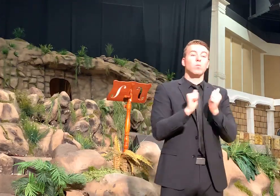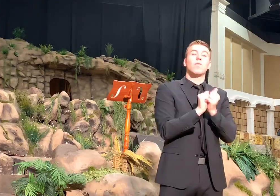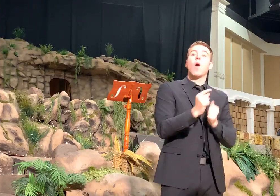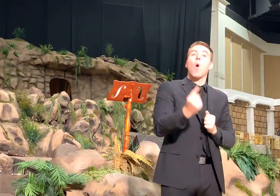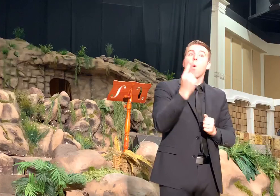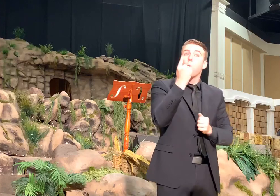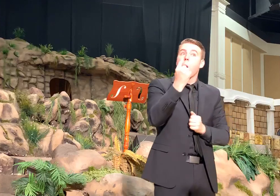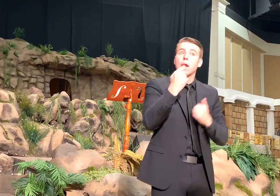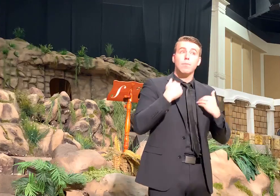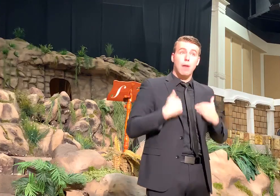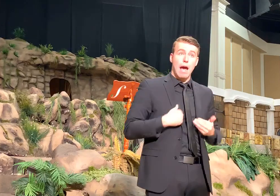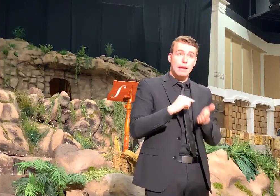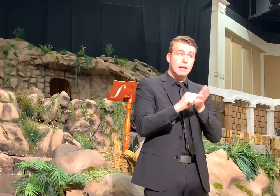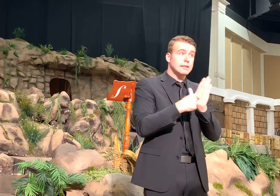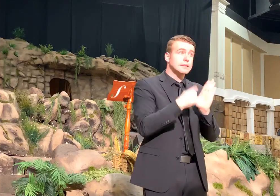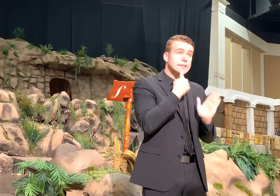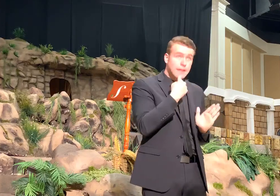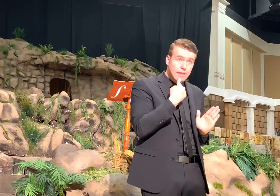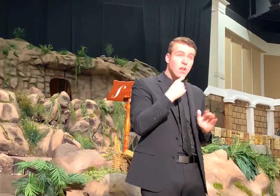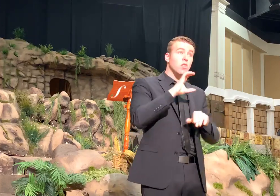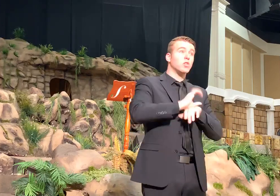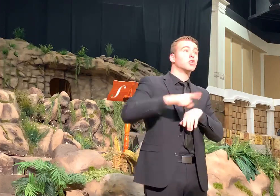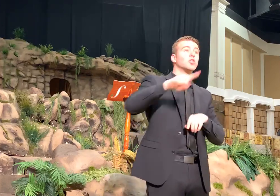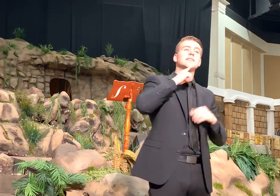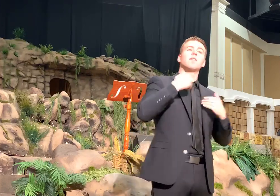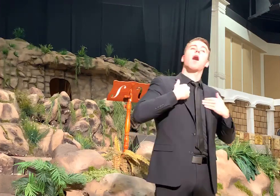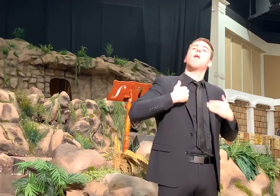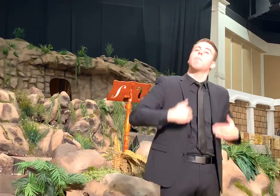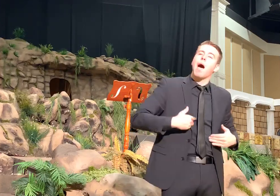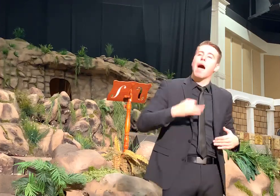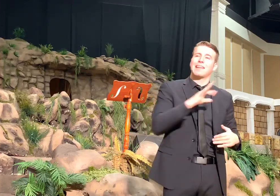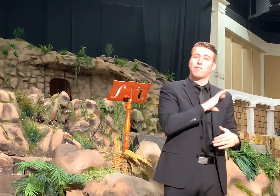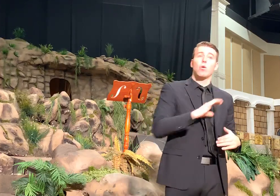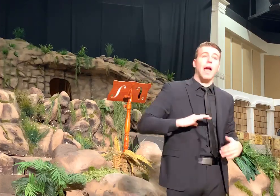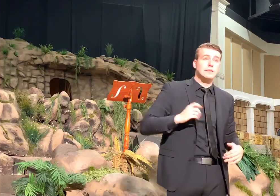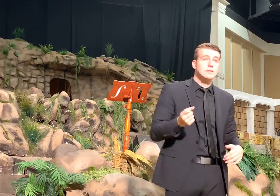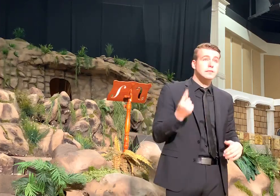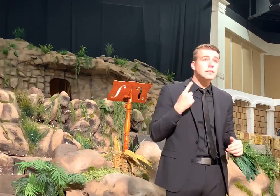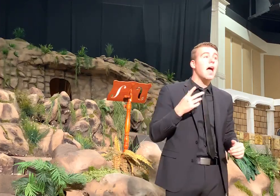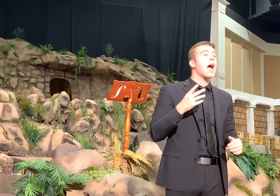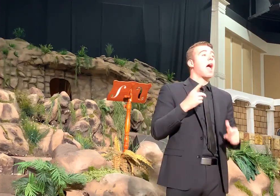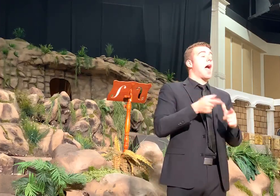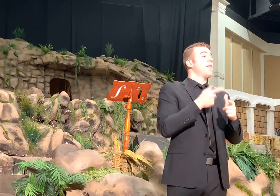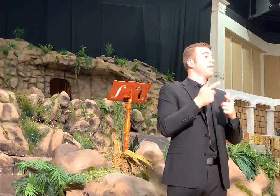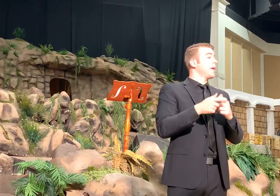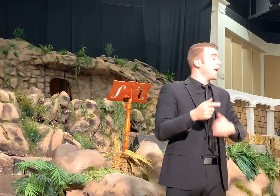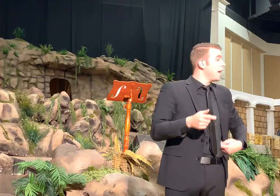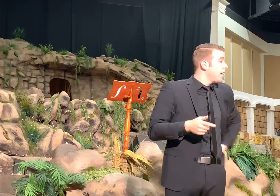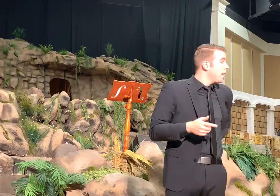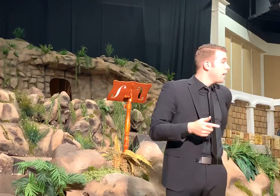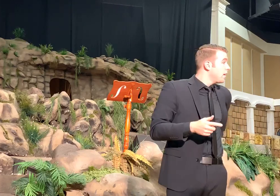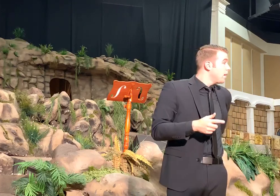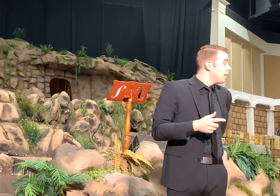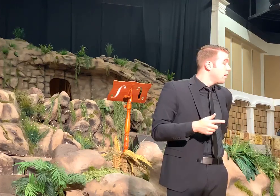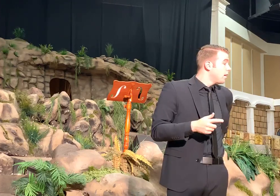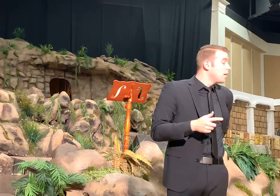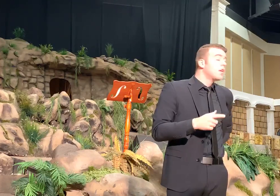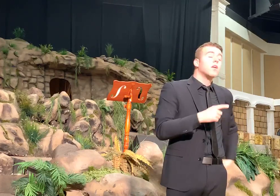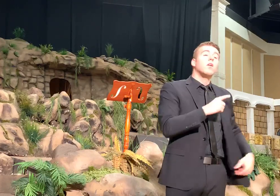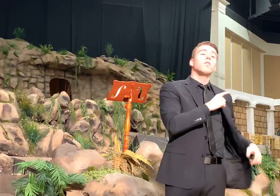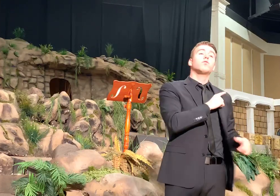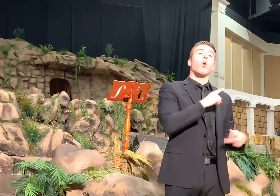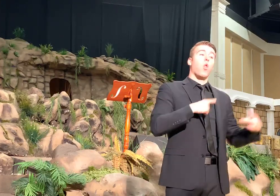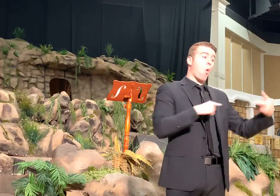body. The church is the body of Christ. And then the Lord brought her